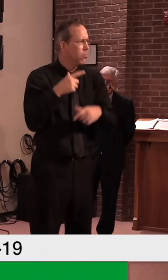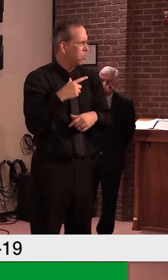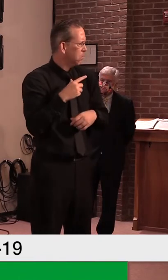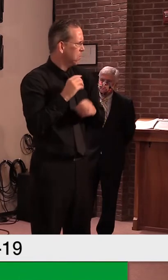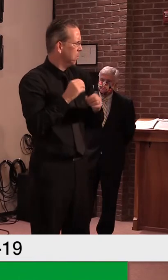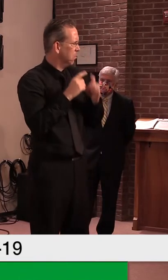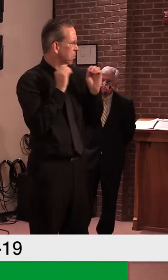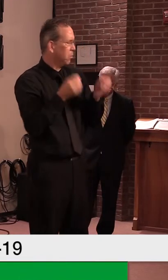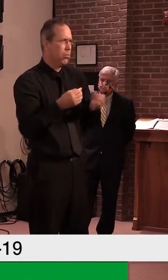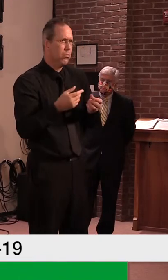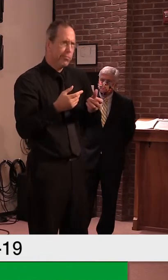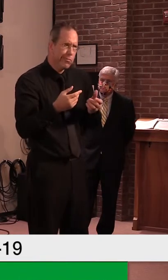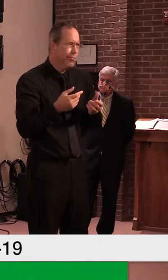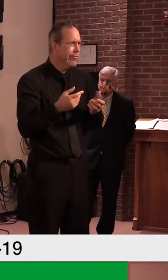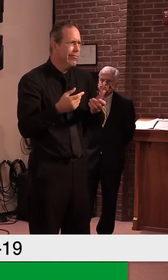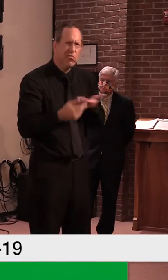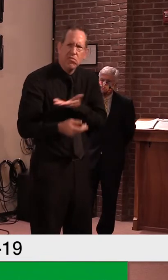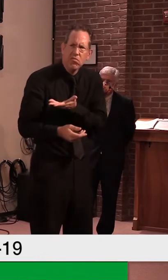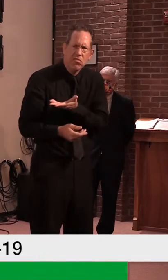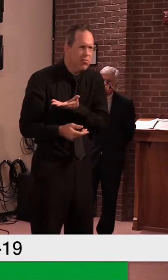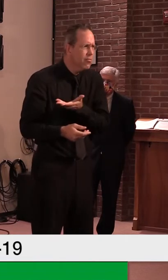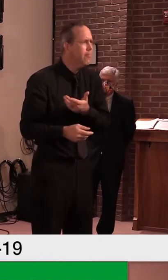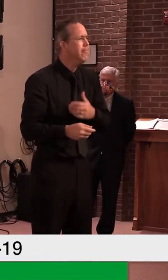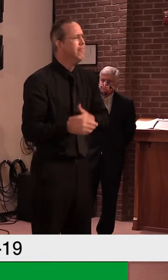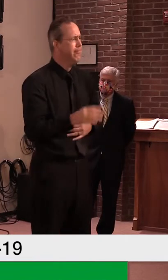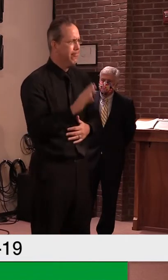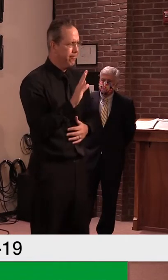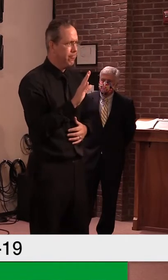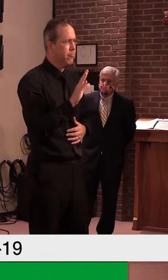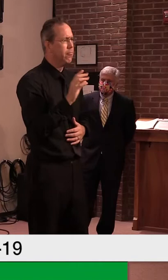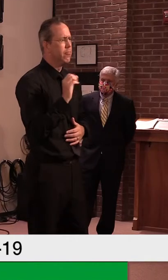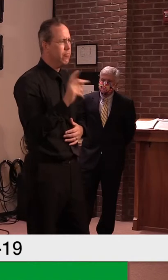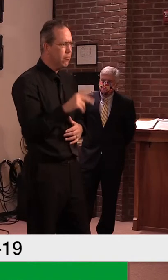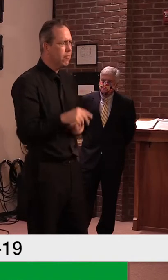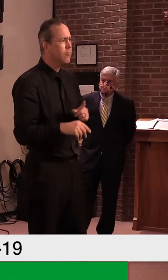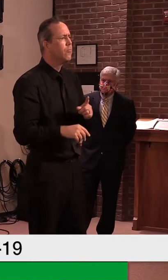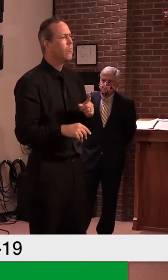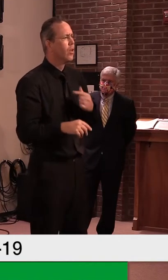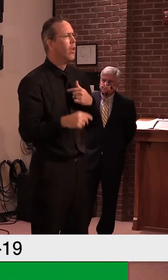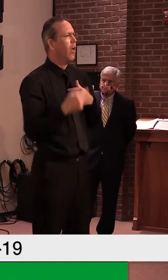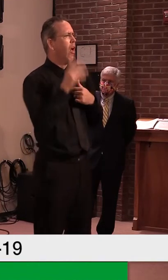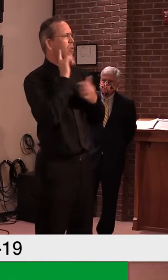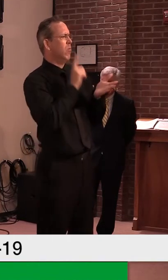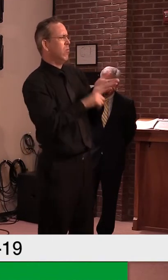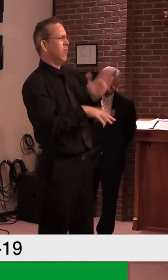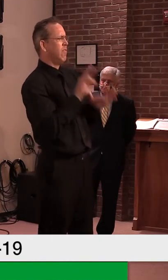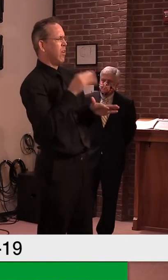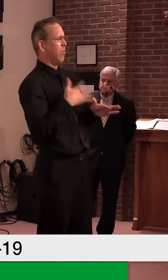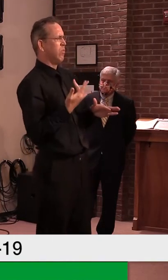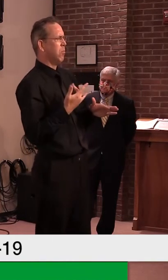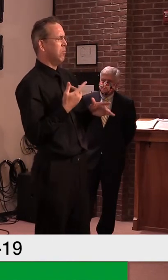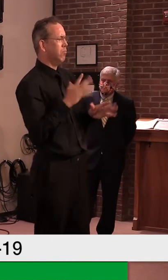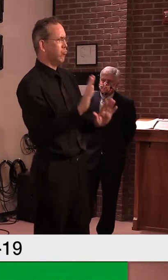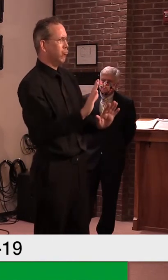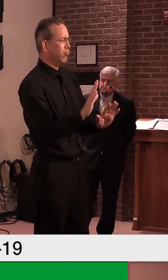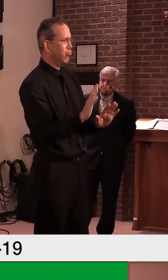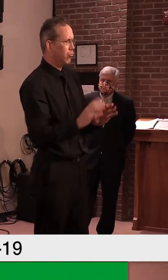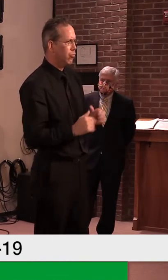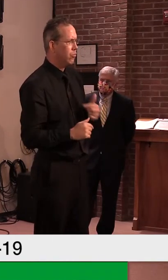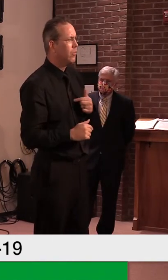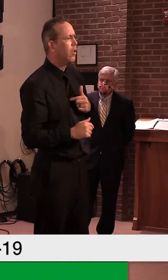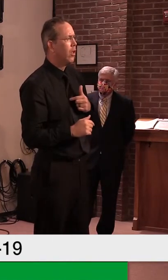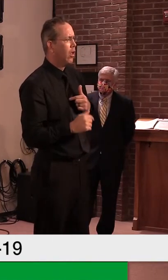to determine, uh, how that was being, uh, how they were being delivered. But it was my understanding that, uh, fire